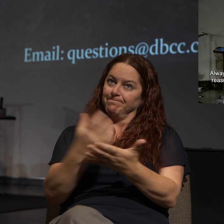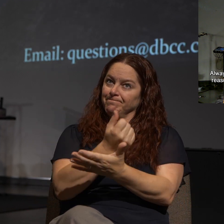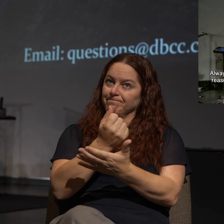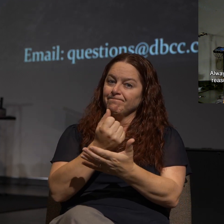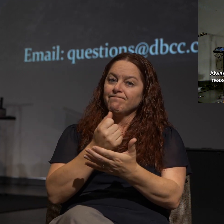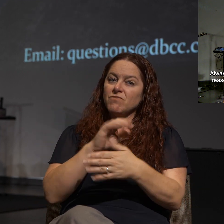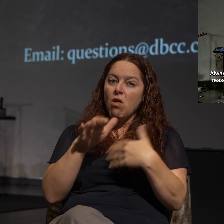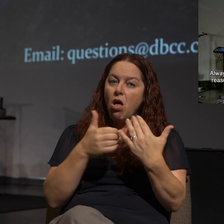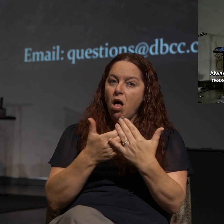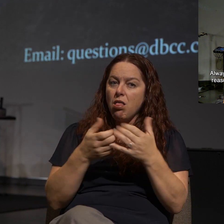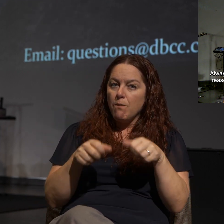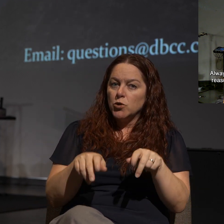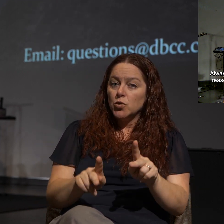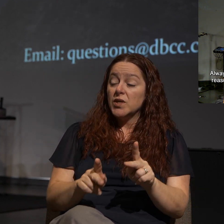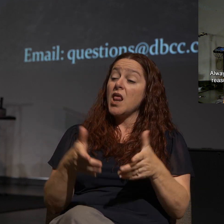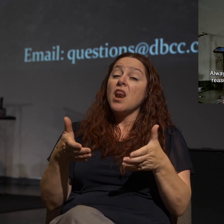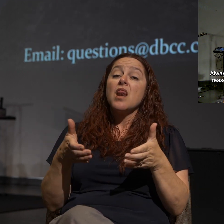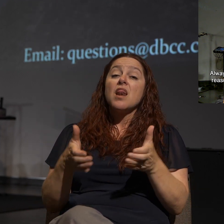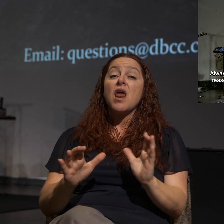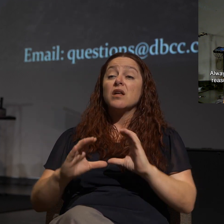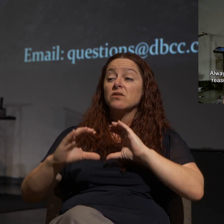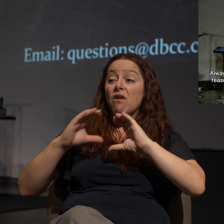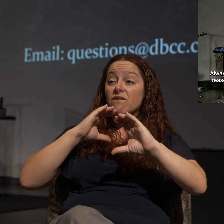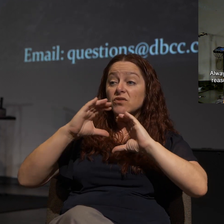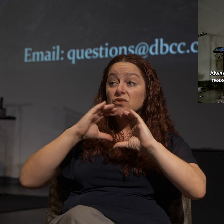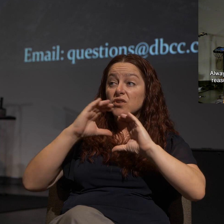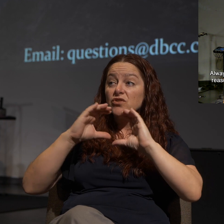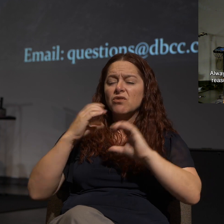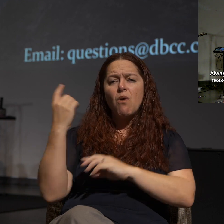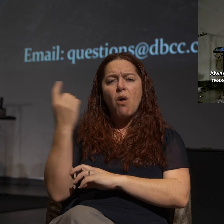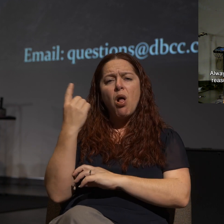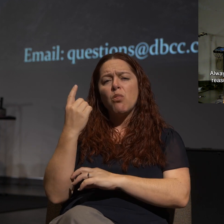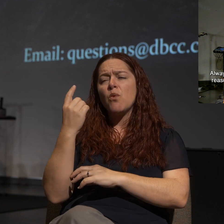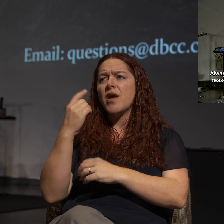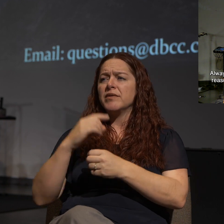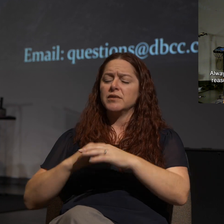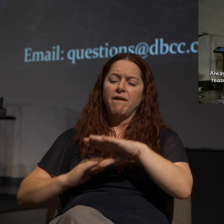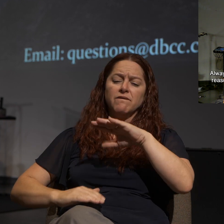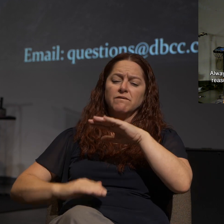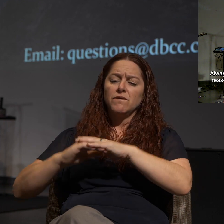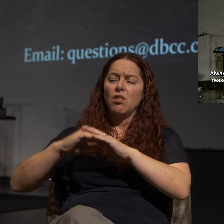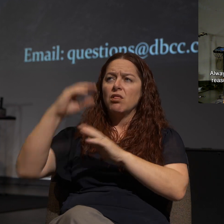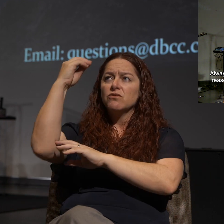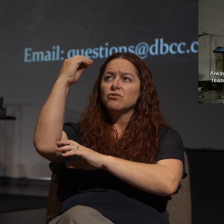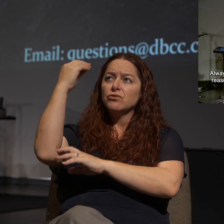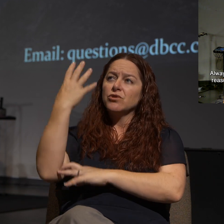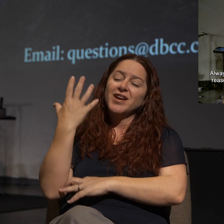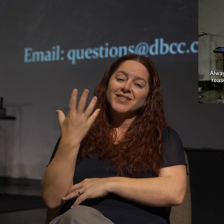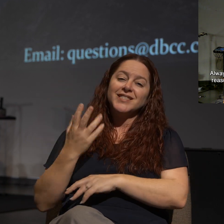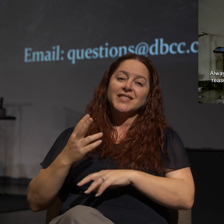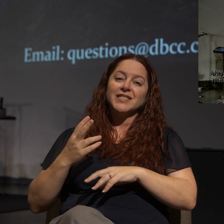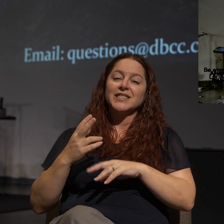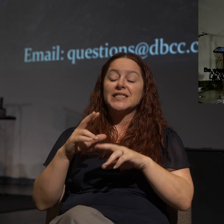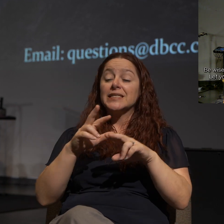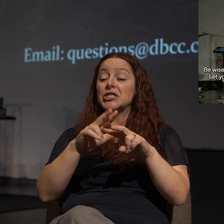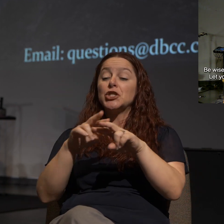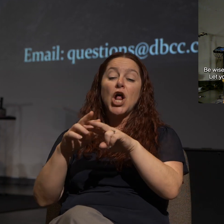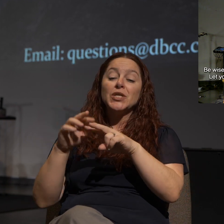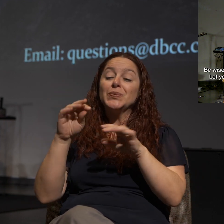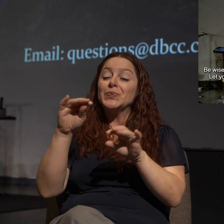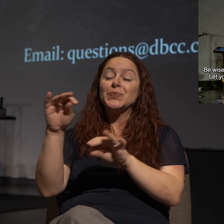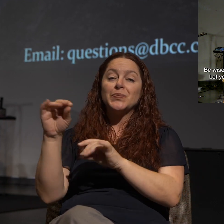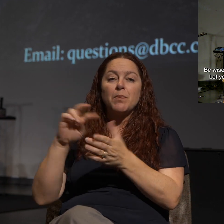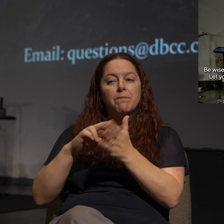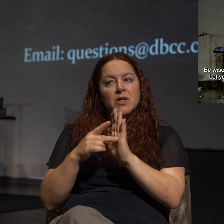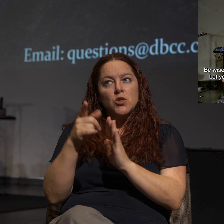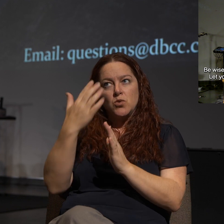Let your conversation be always full of grace. Season with salt so that you